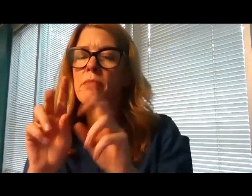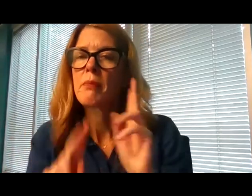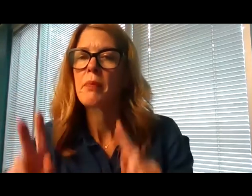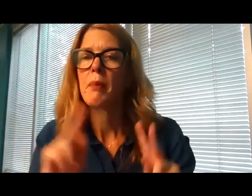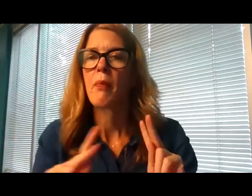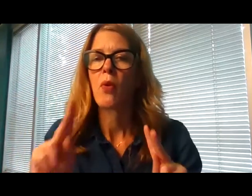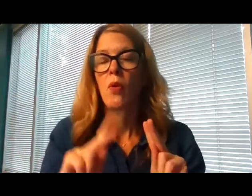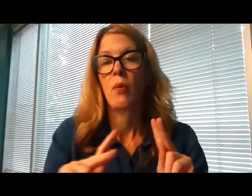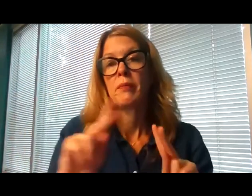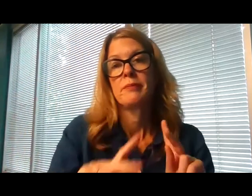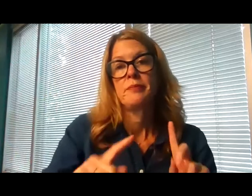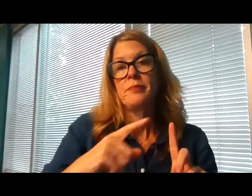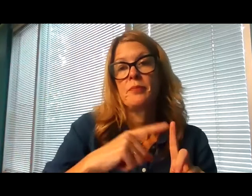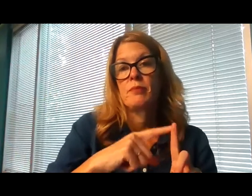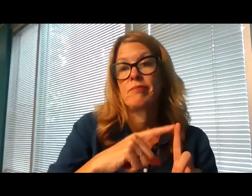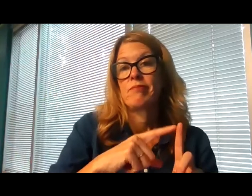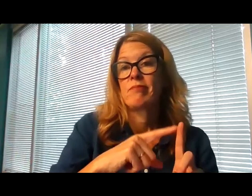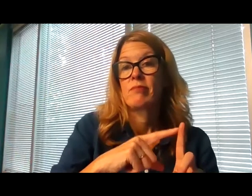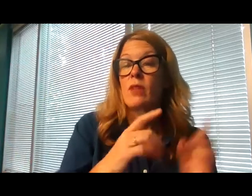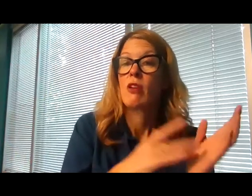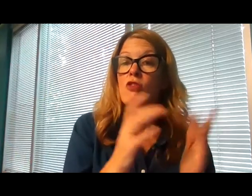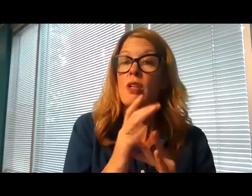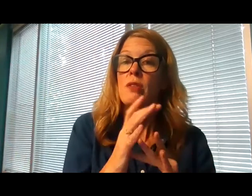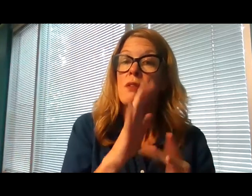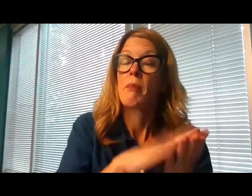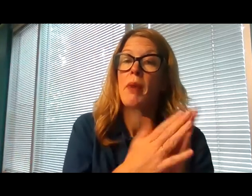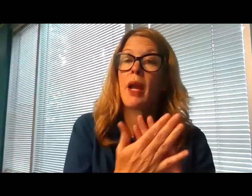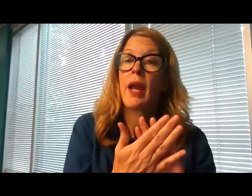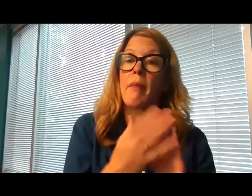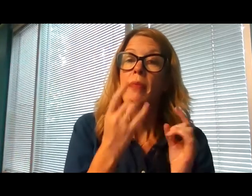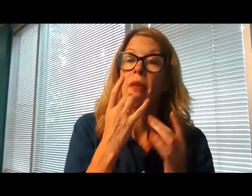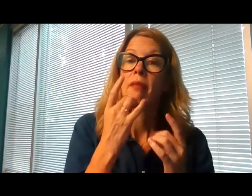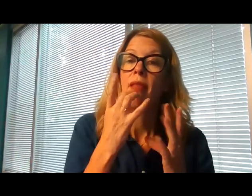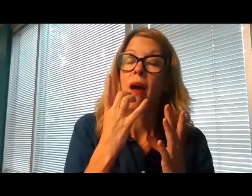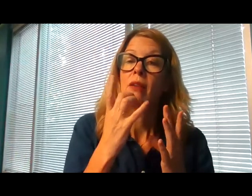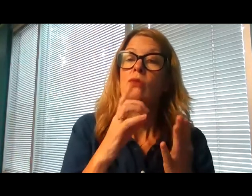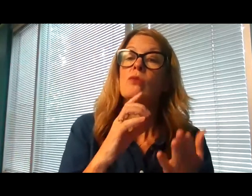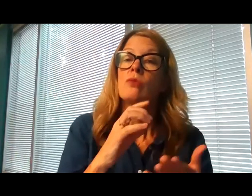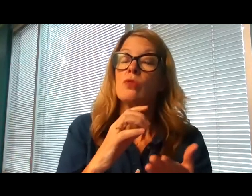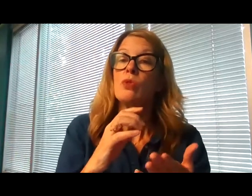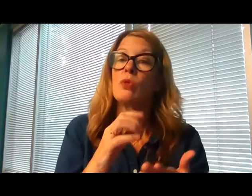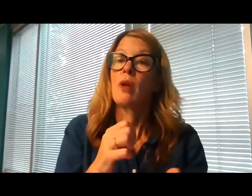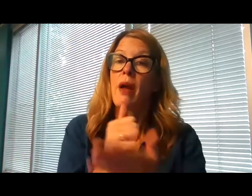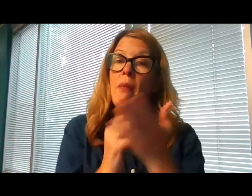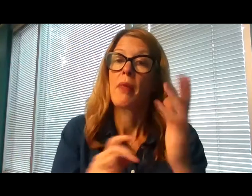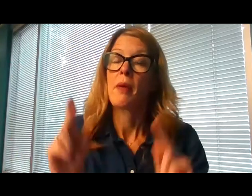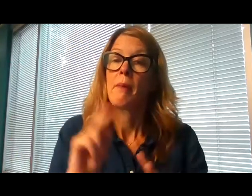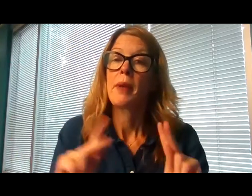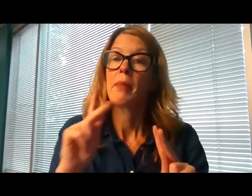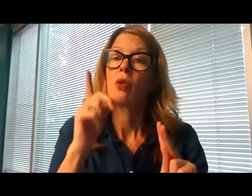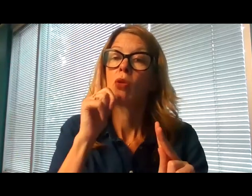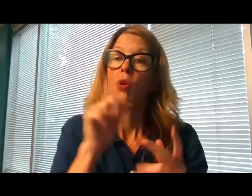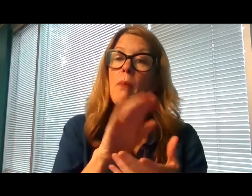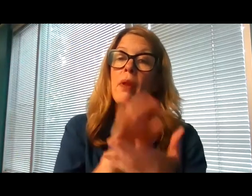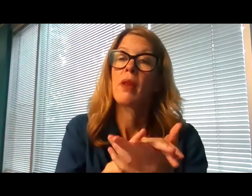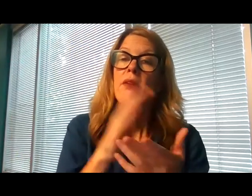To be a light, to lighten the Gentiles, and to be the